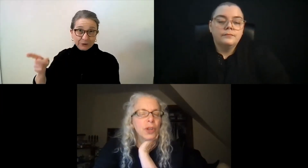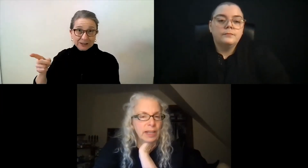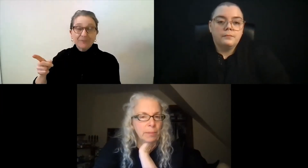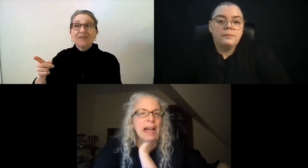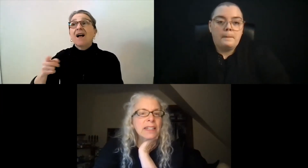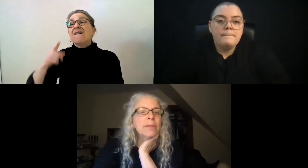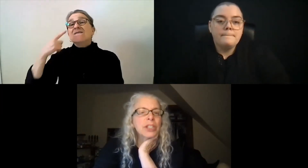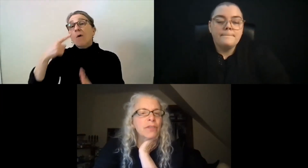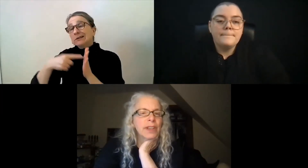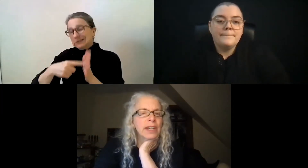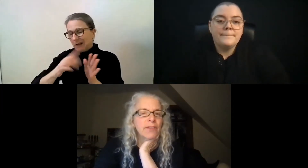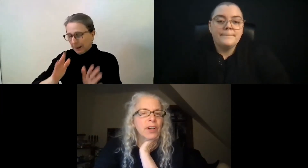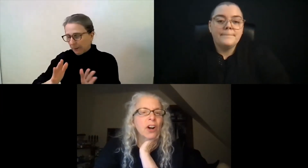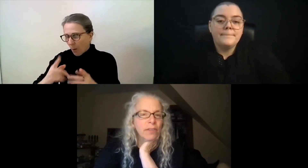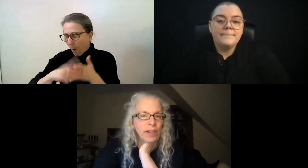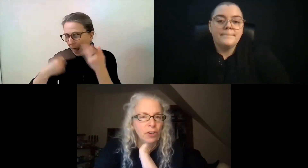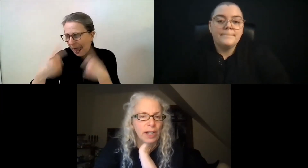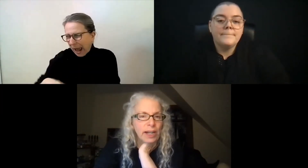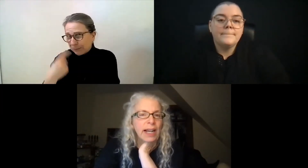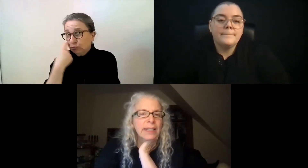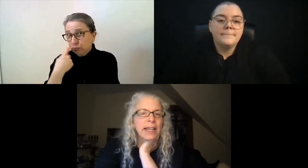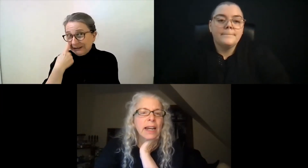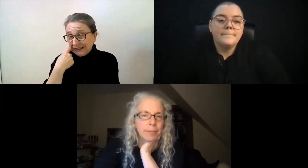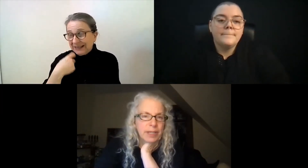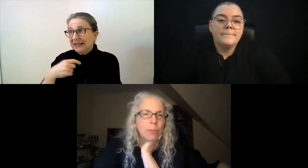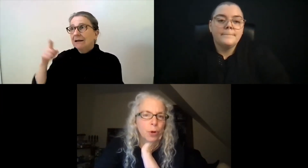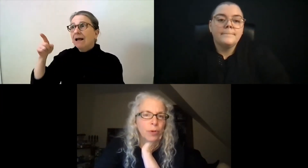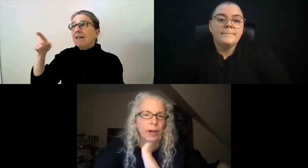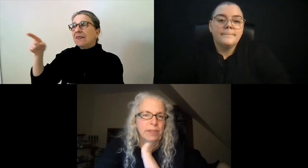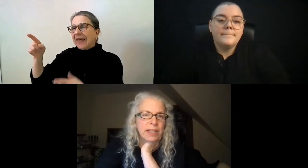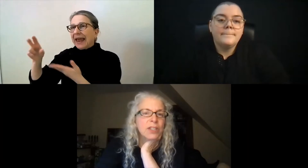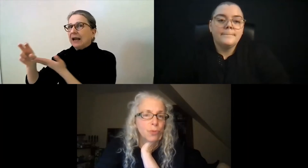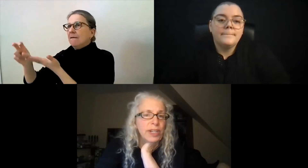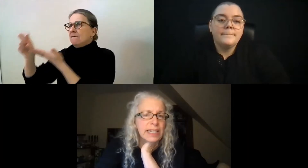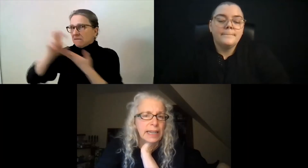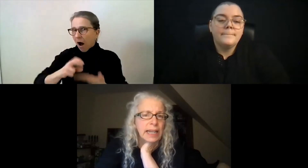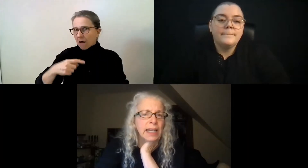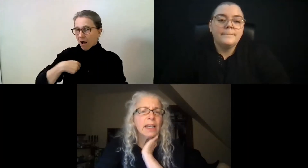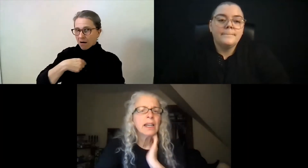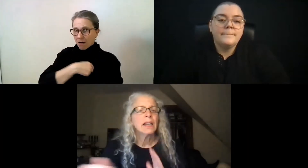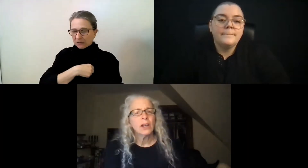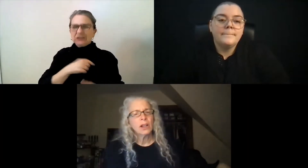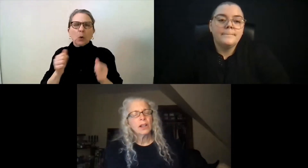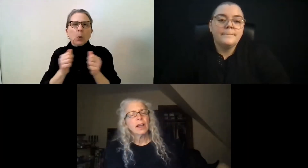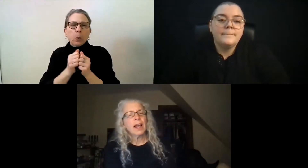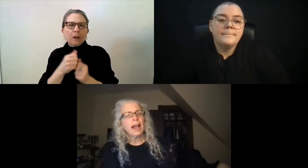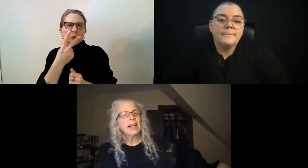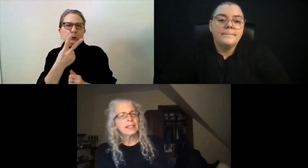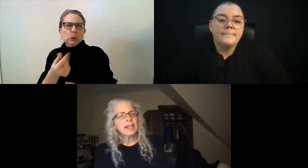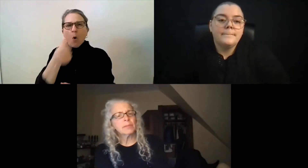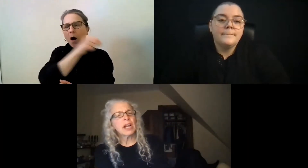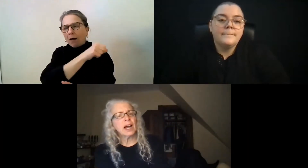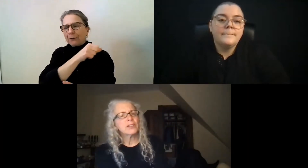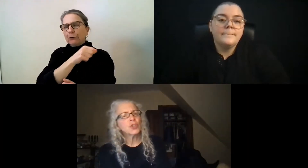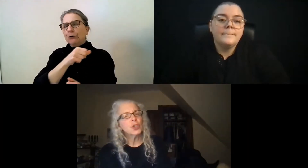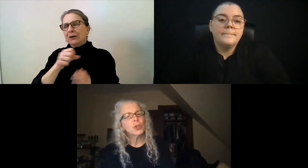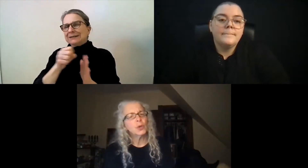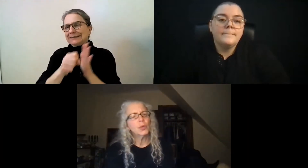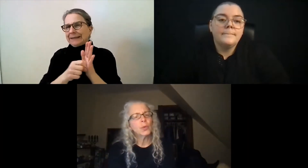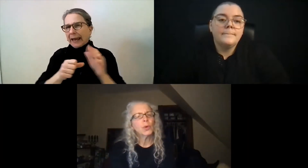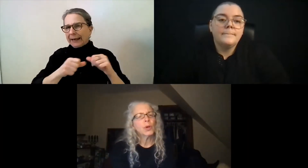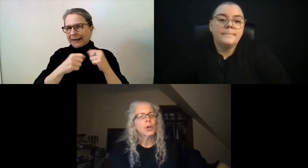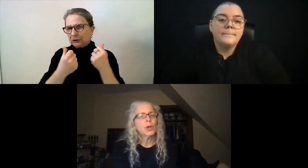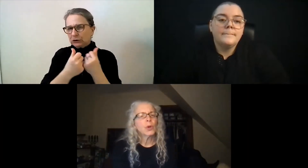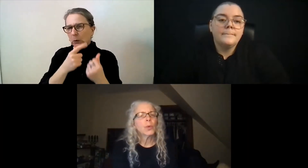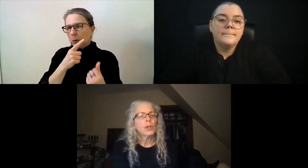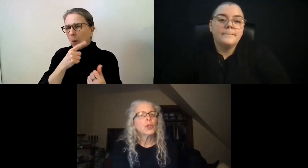So the Mass Commission for the Deaf and Hard of Hearing has set up some programs. This recently has come to us, too,